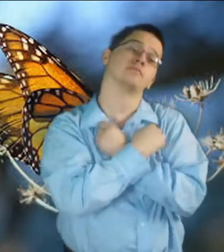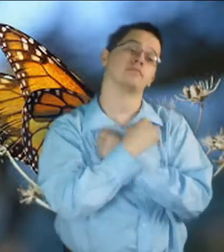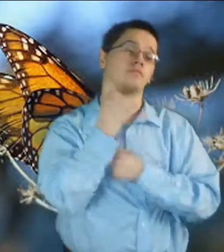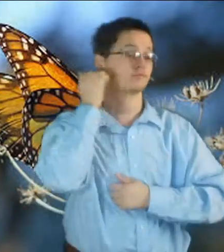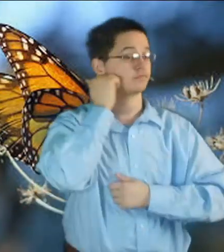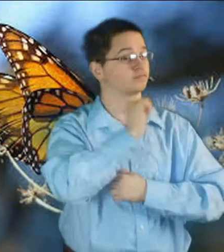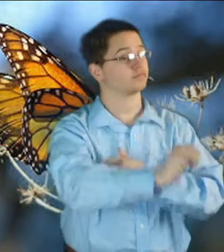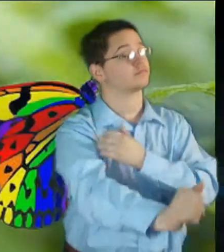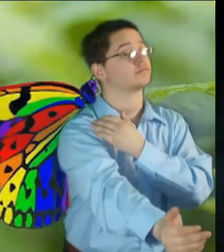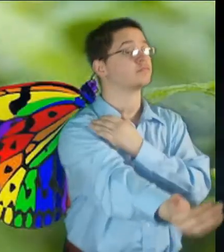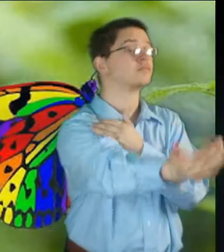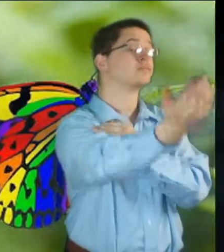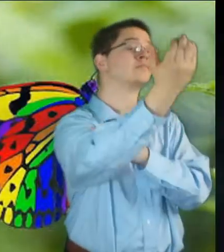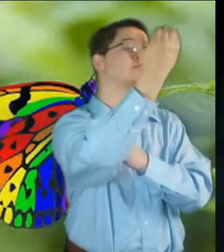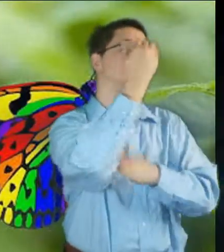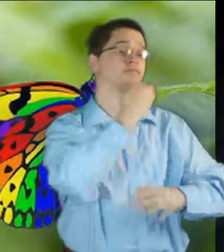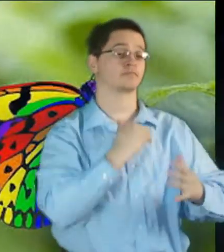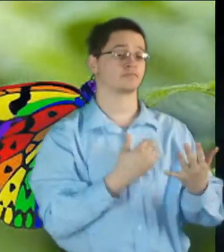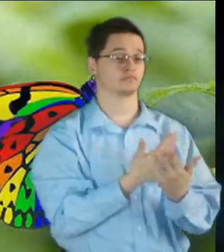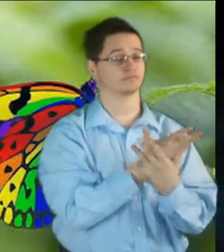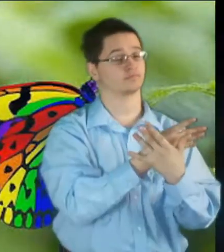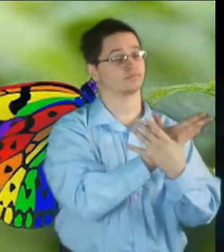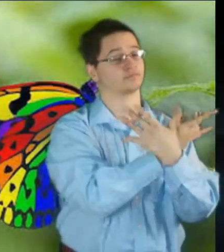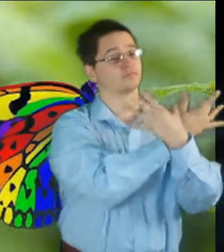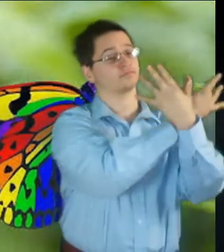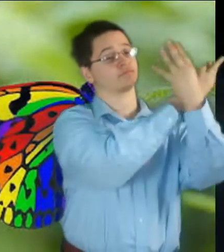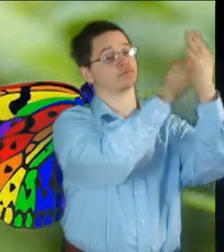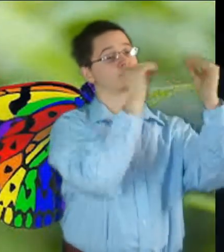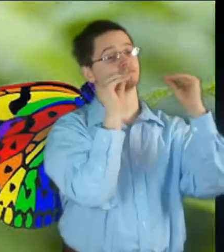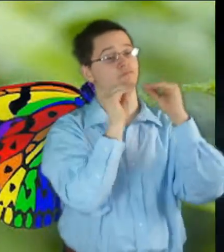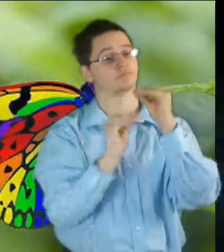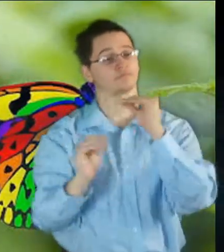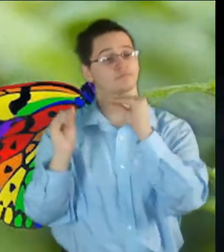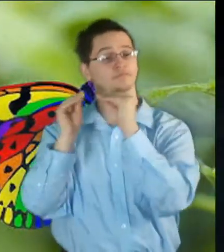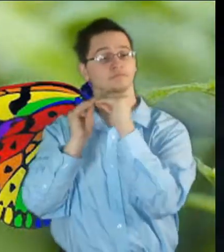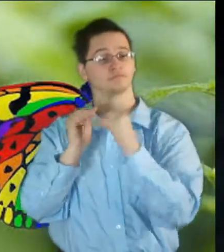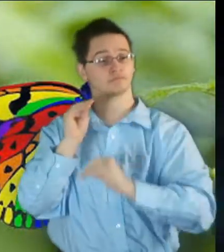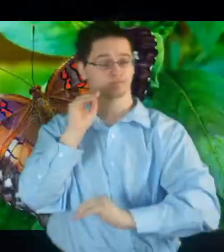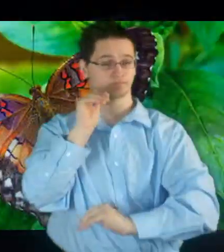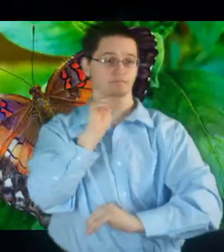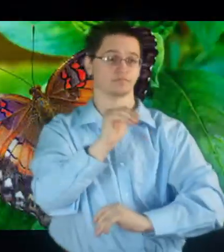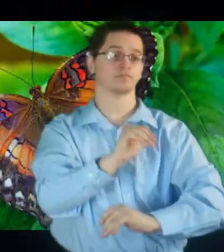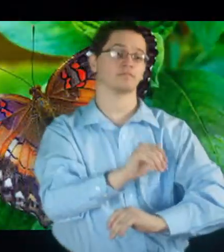the other love And butterfly kisses at night